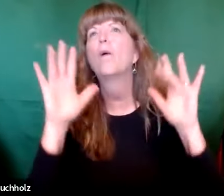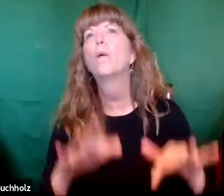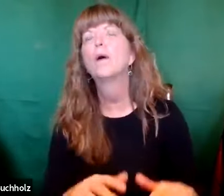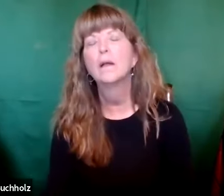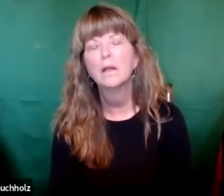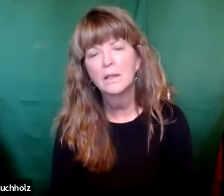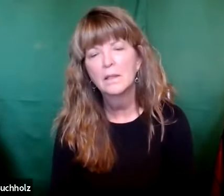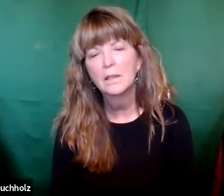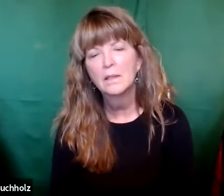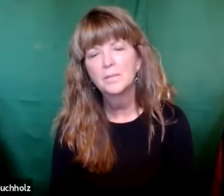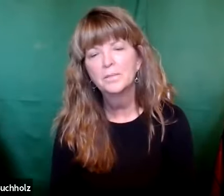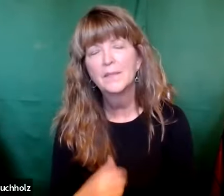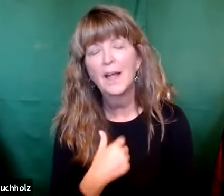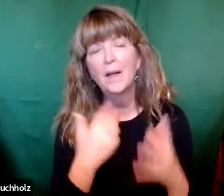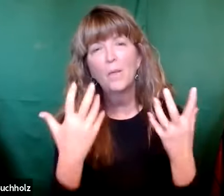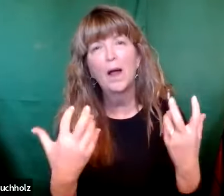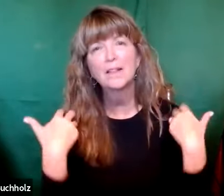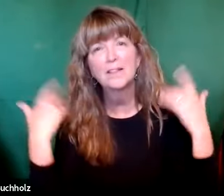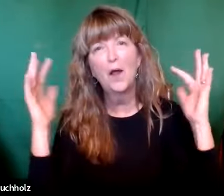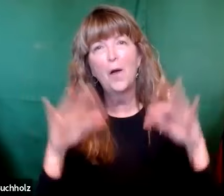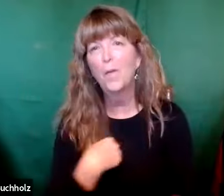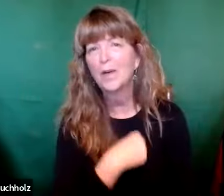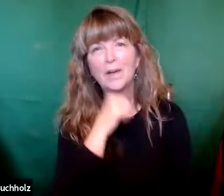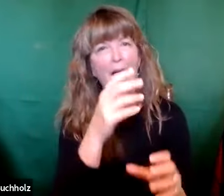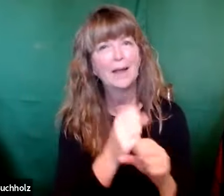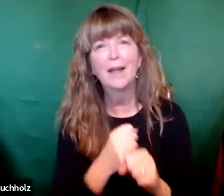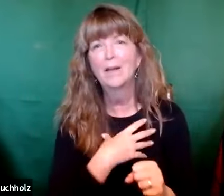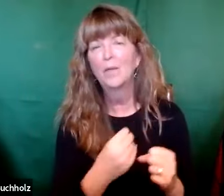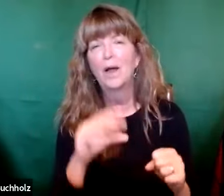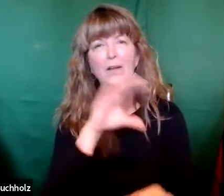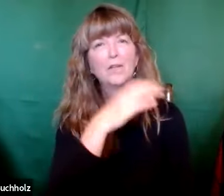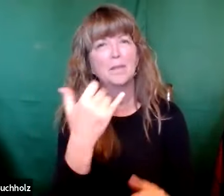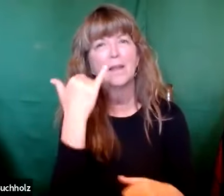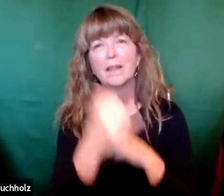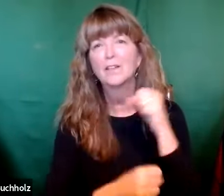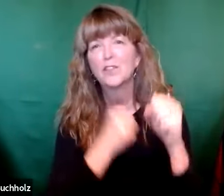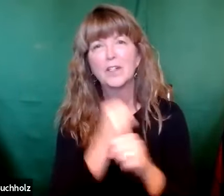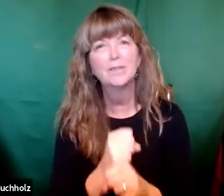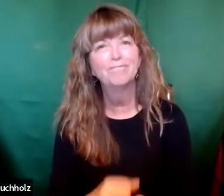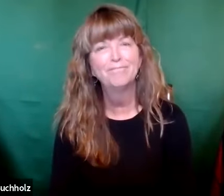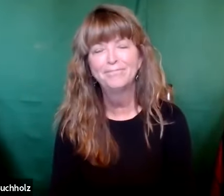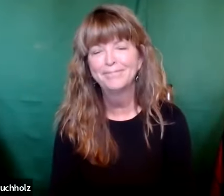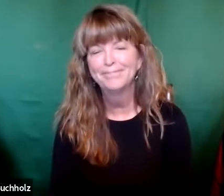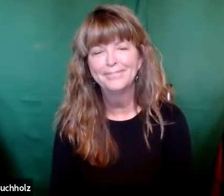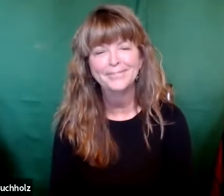No, please snow. I want snow. We're not going to have a white Christmas this year.